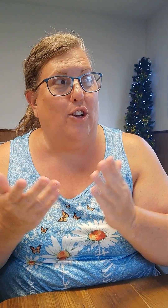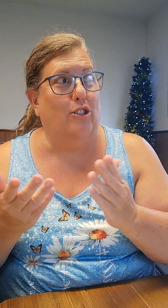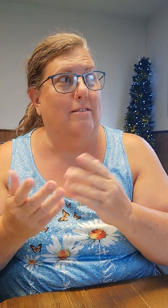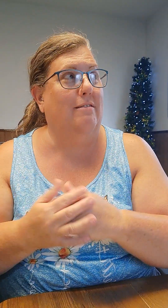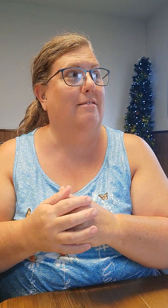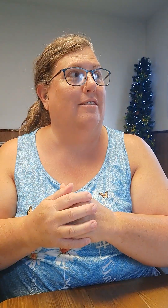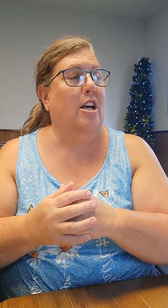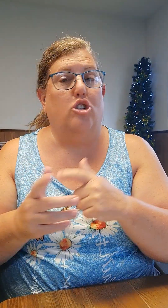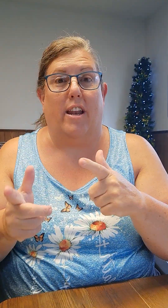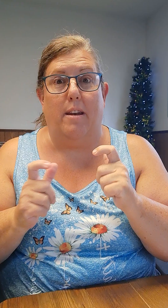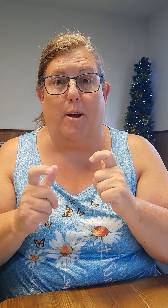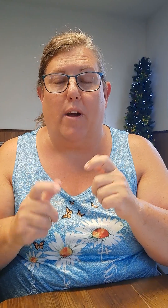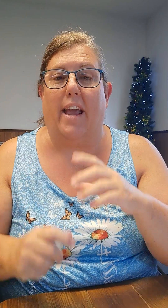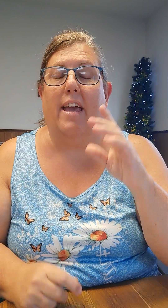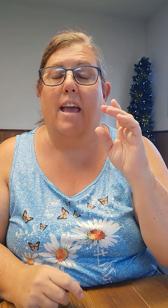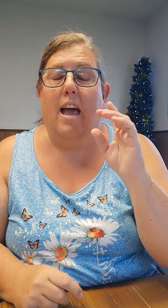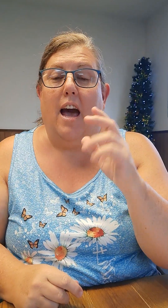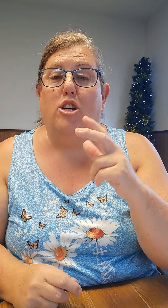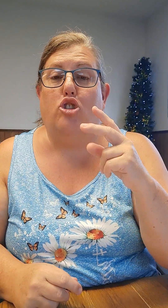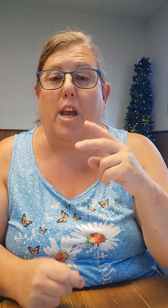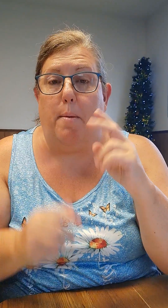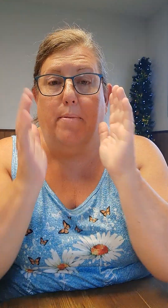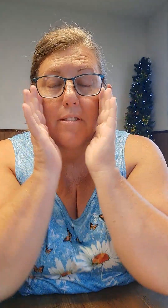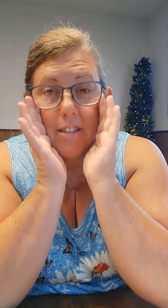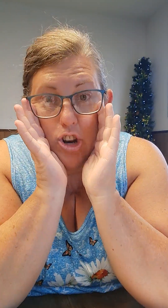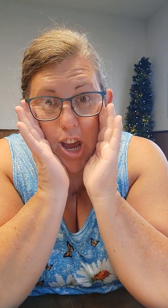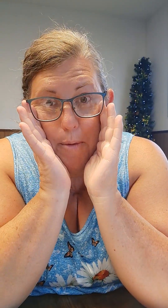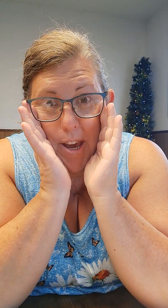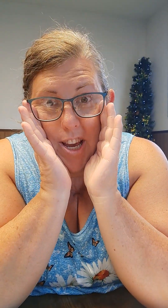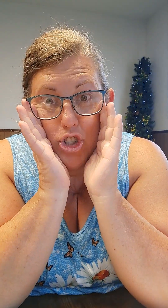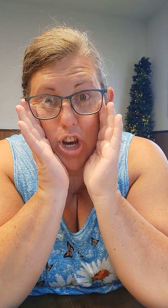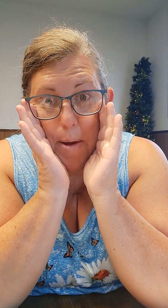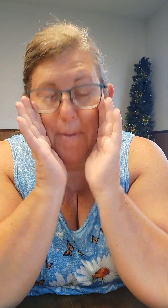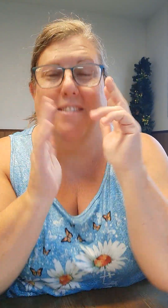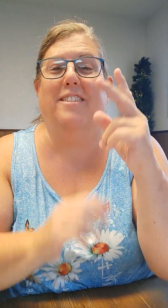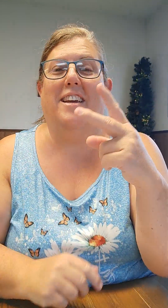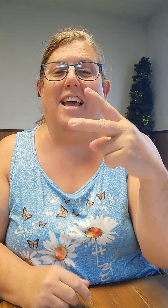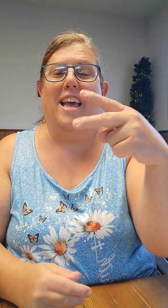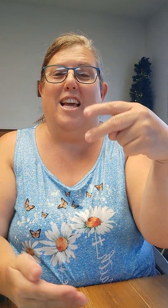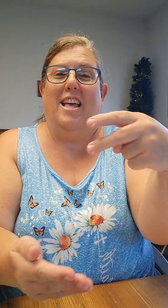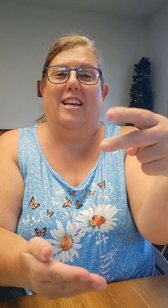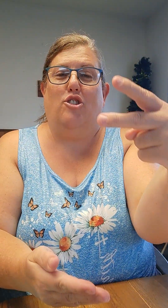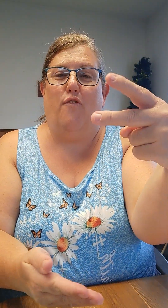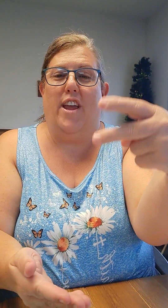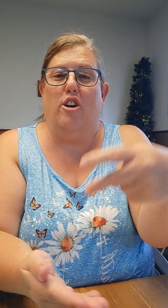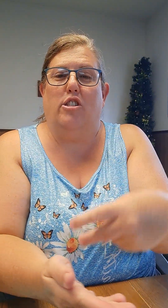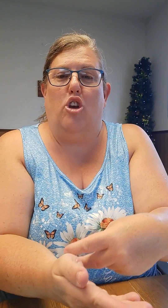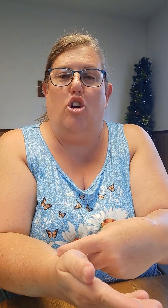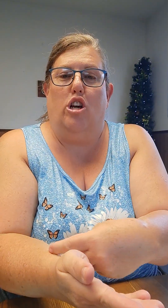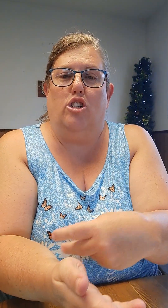Can you hear me? Sheep. Two fingers and you're going to